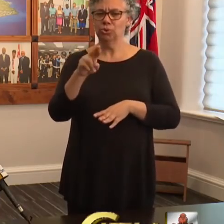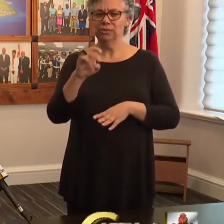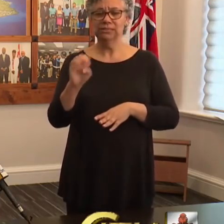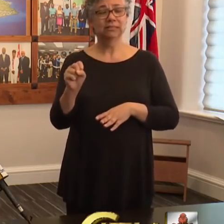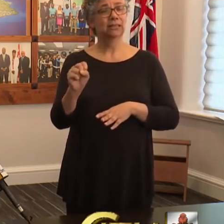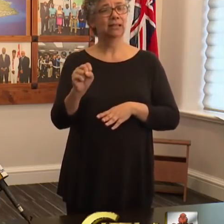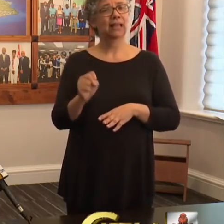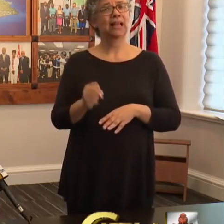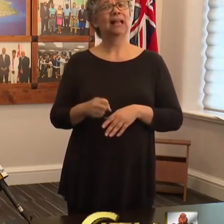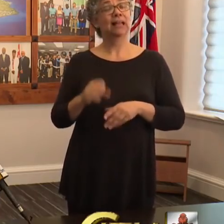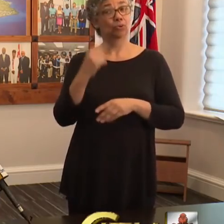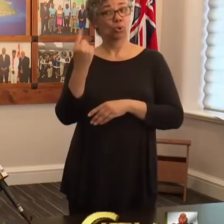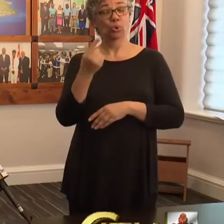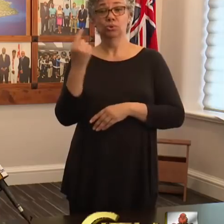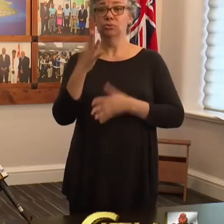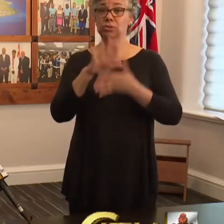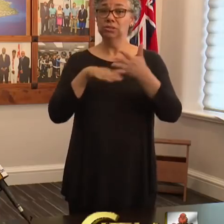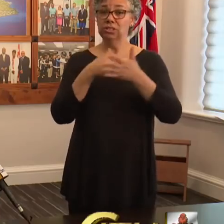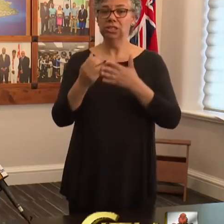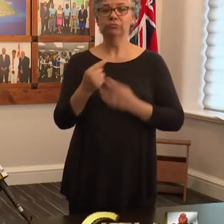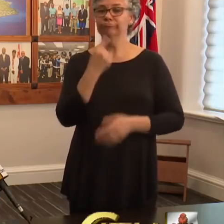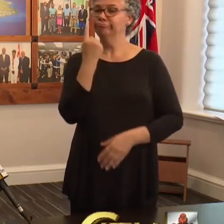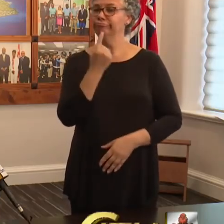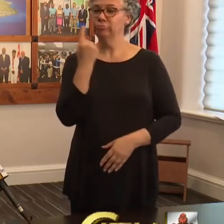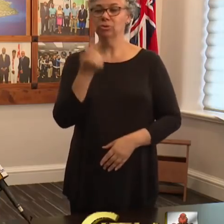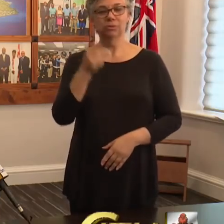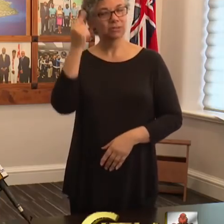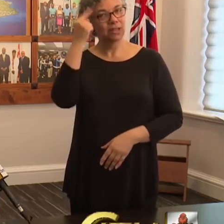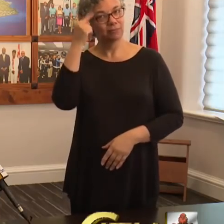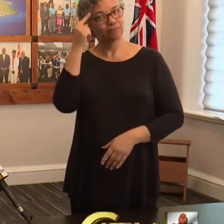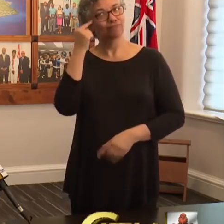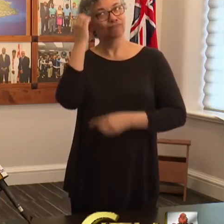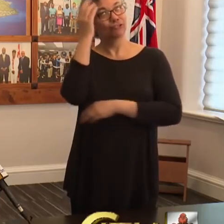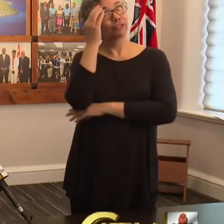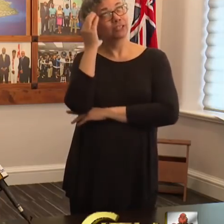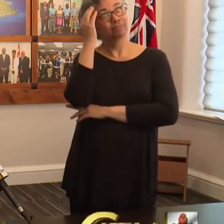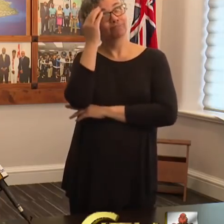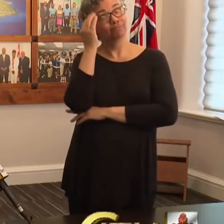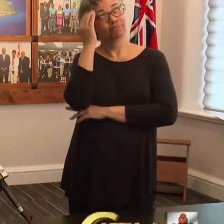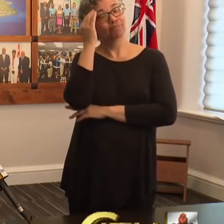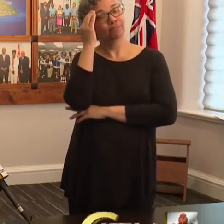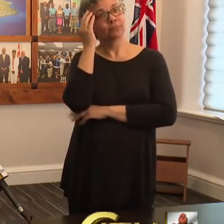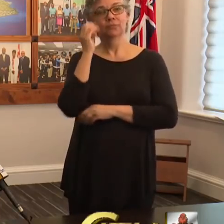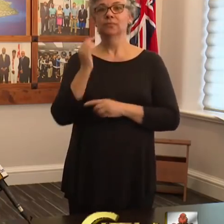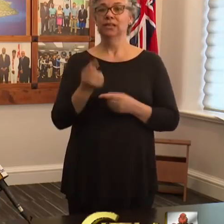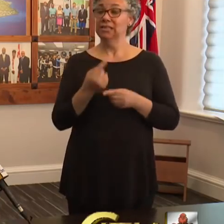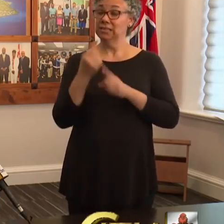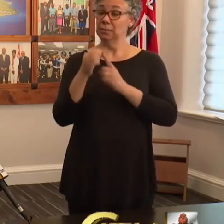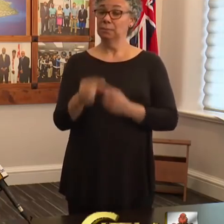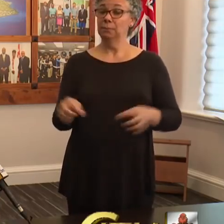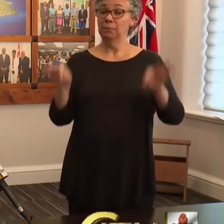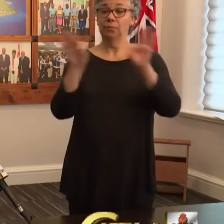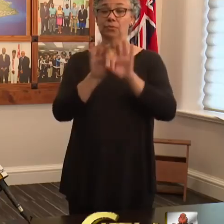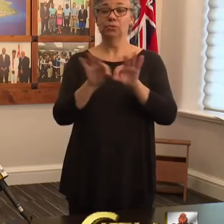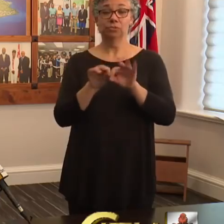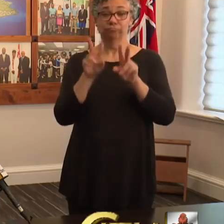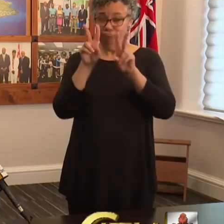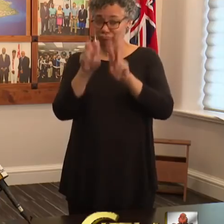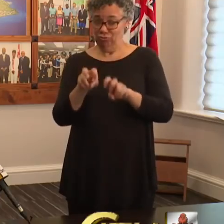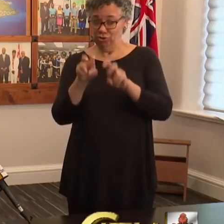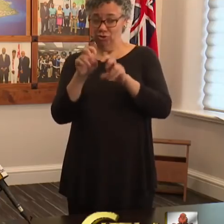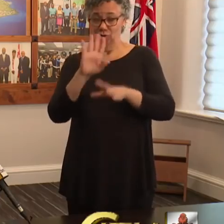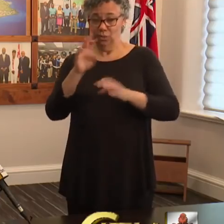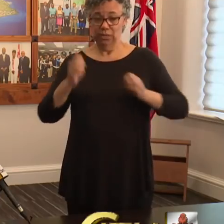can spend alone time to gather their thoughts. It is important to monitor your emotional health and reach out for